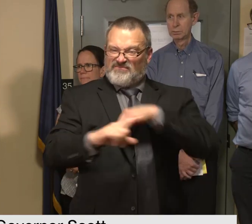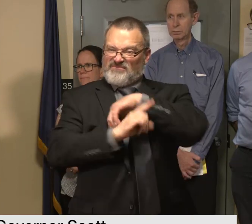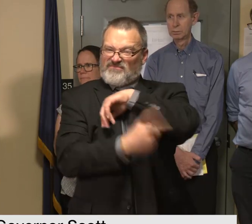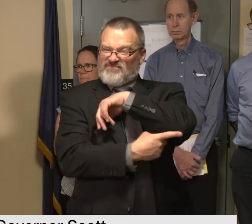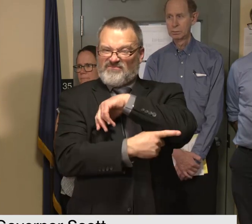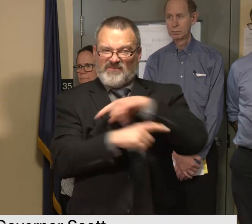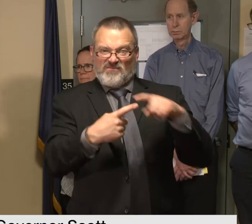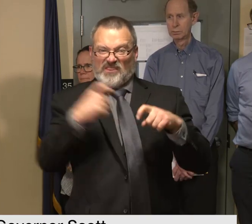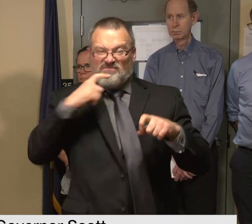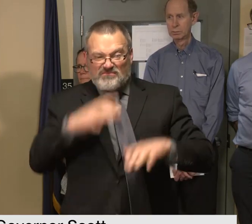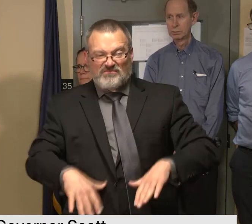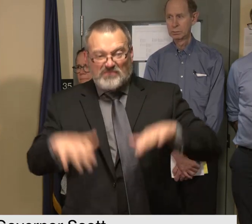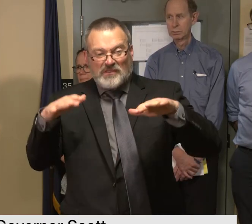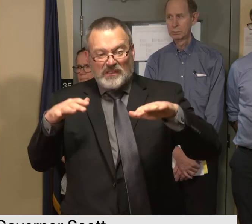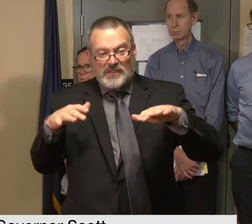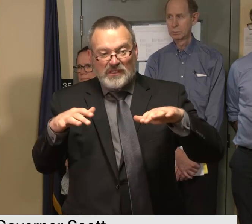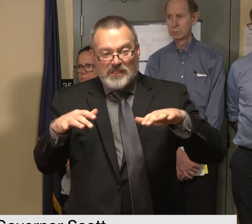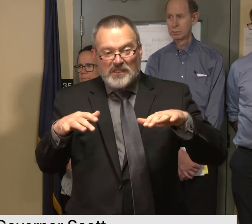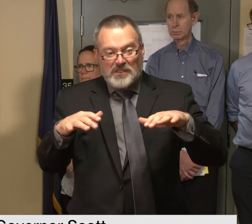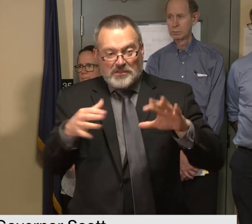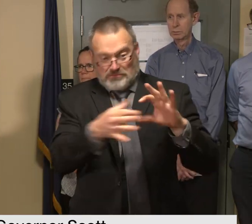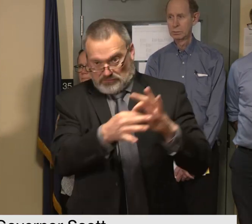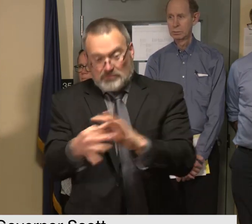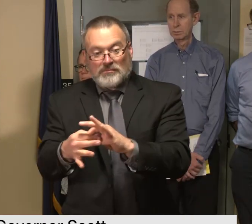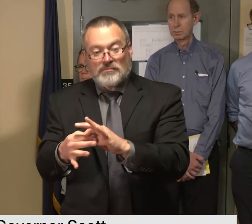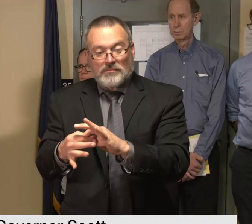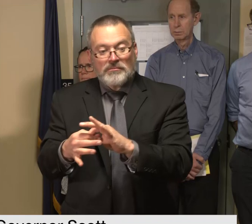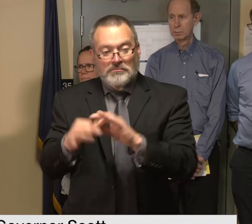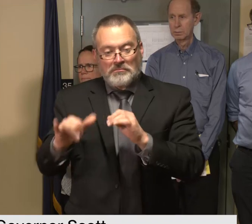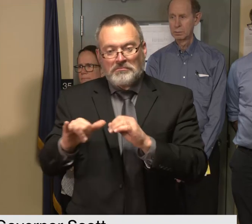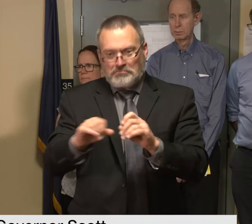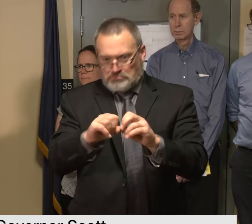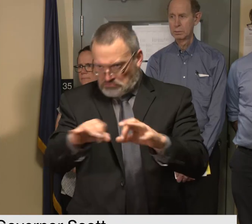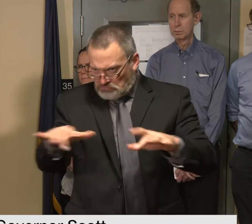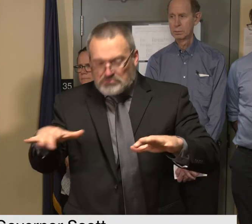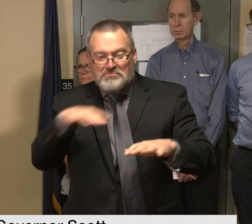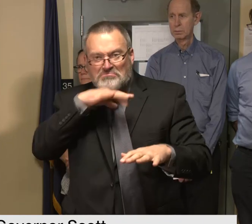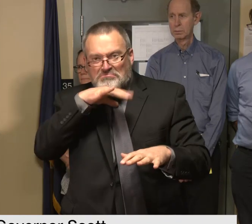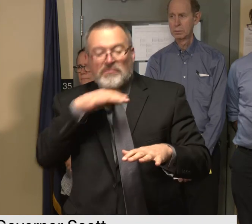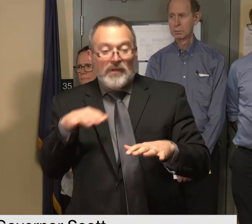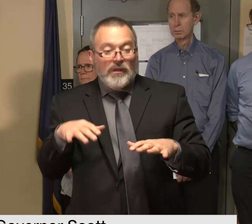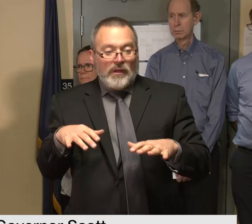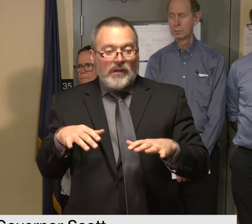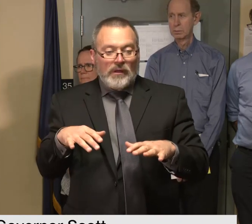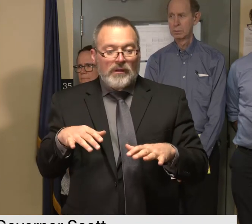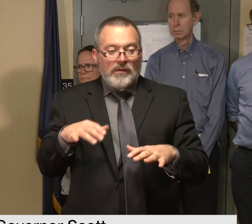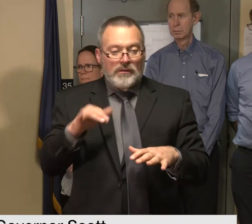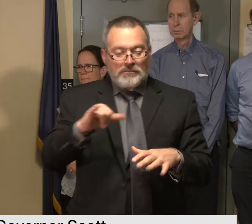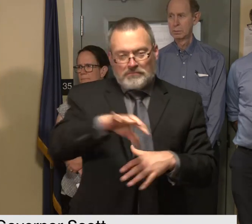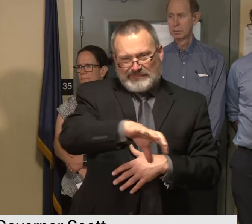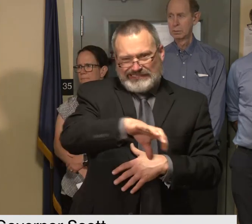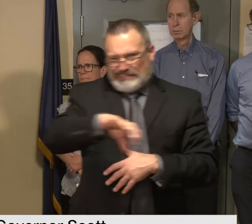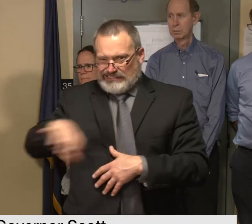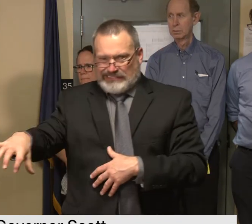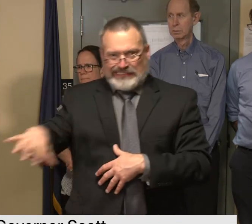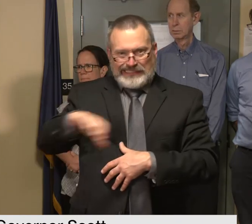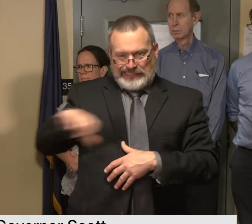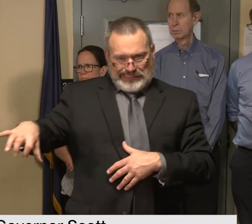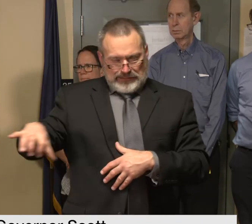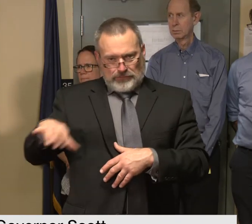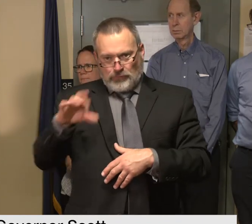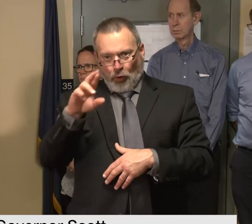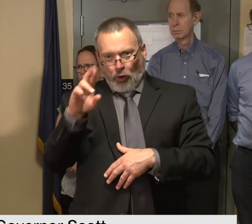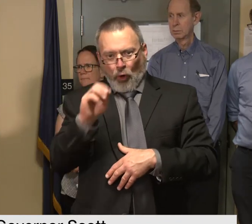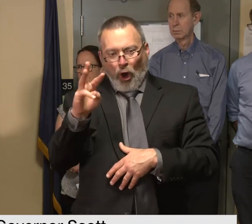state flood related debris to the right-of-way your community will communicate a plan for pickup